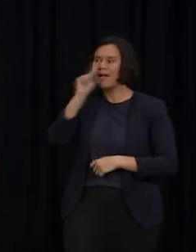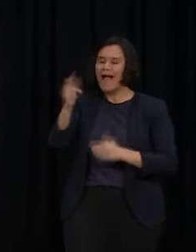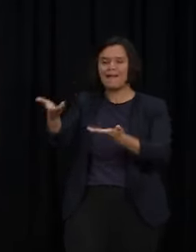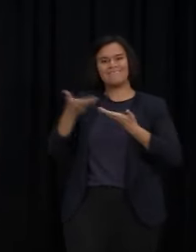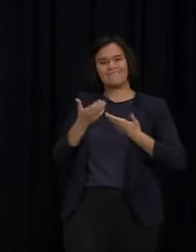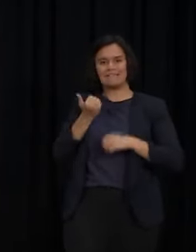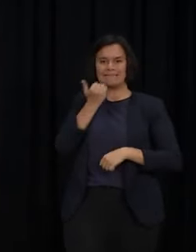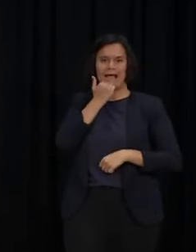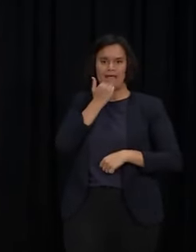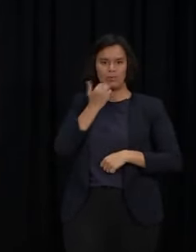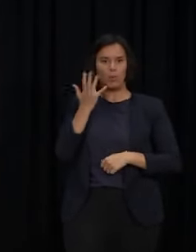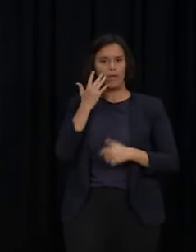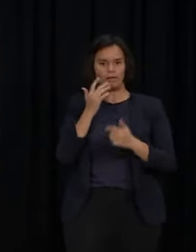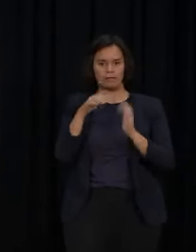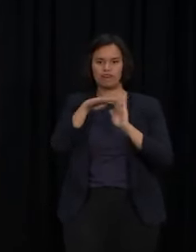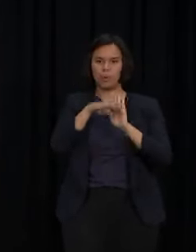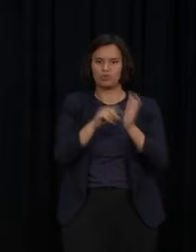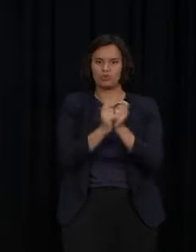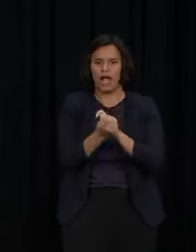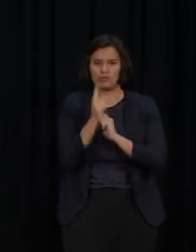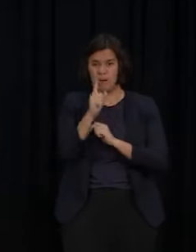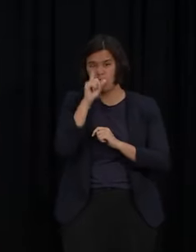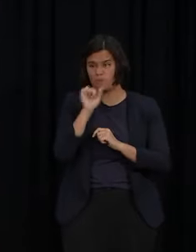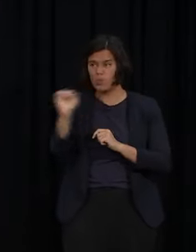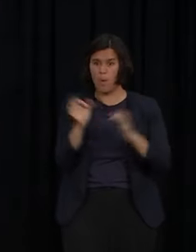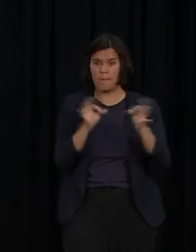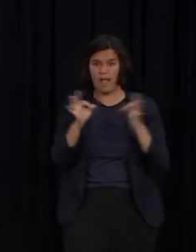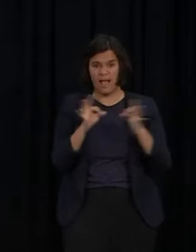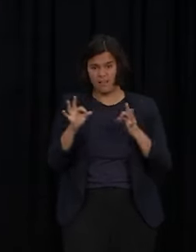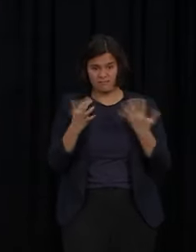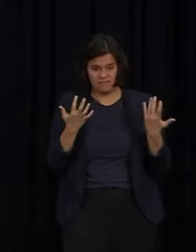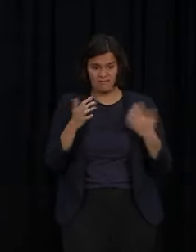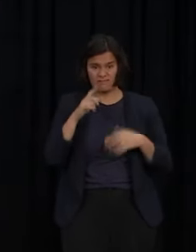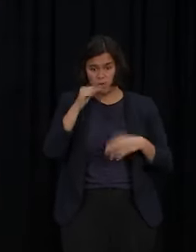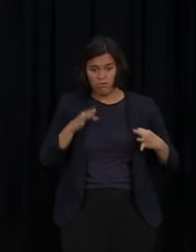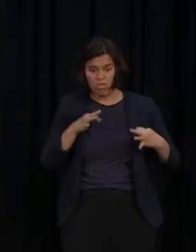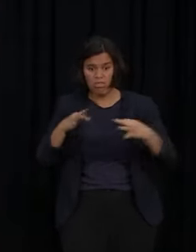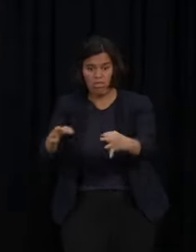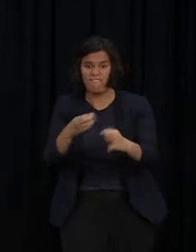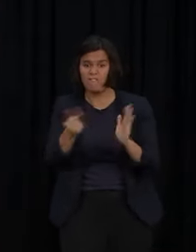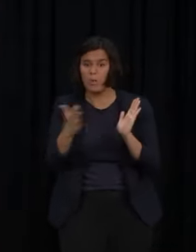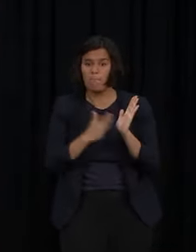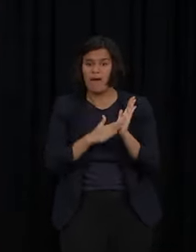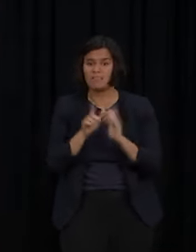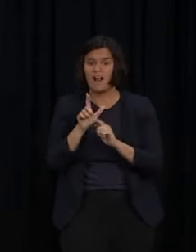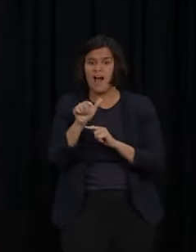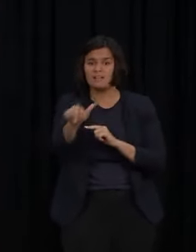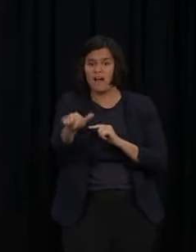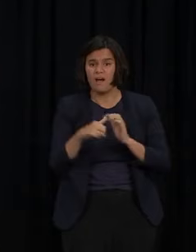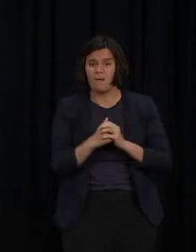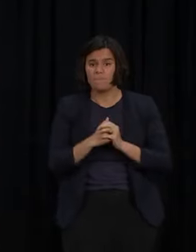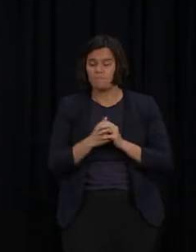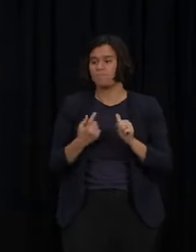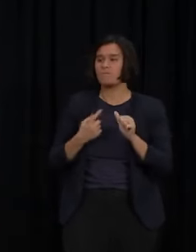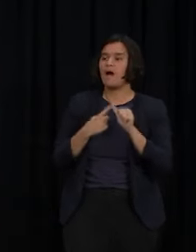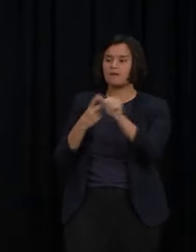likelihood that you you could be pushed out by quite a months. So I think the point that I'd make is that's probably more relevant for the movements around through the